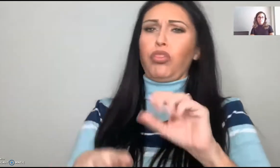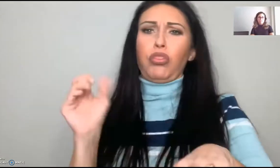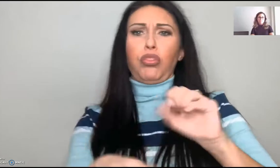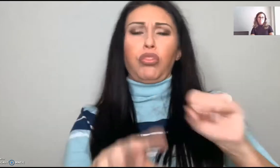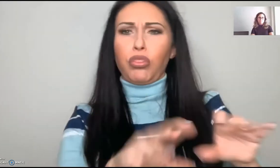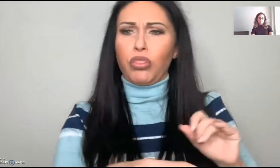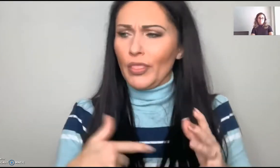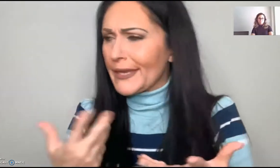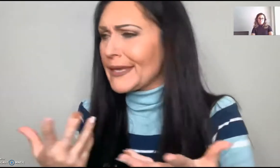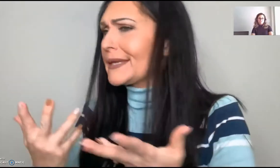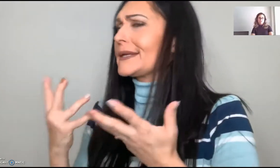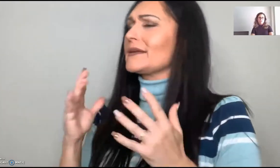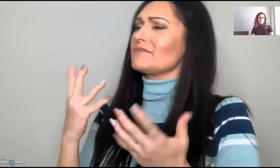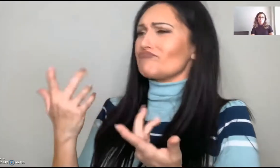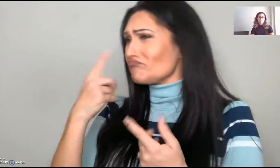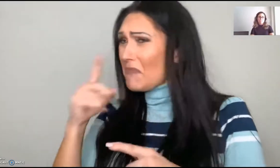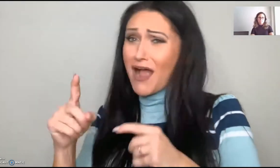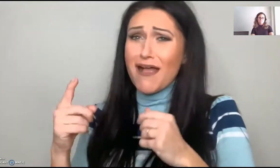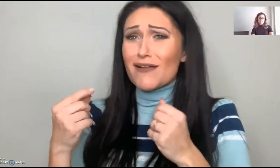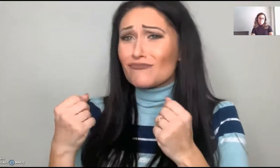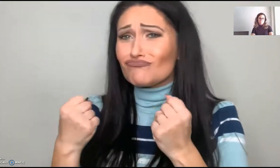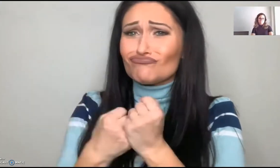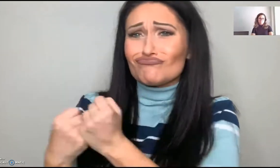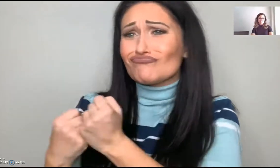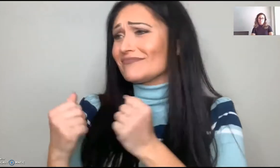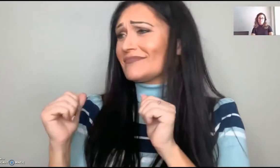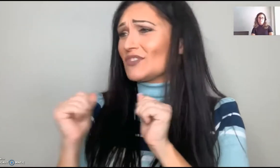Like, throwing out all these negative ideas and stuff like that.